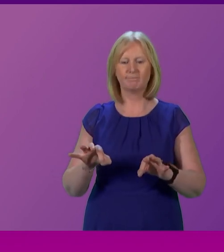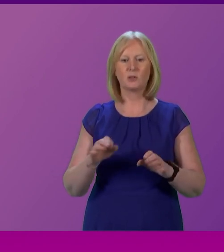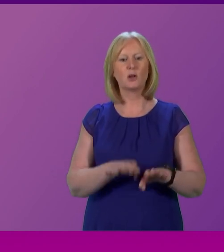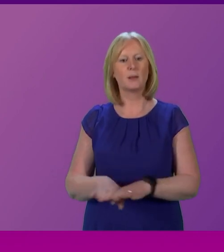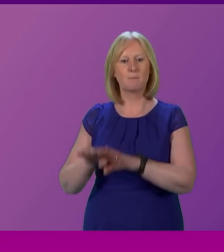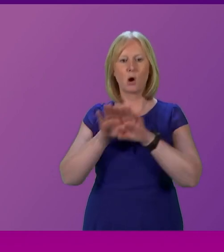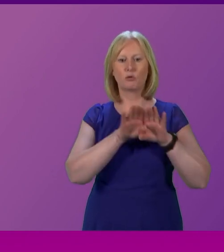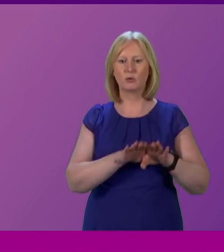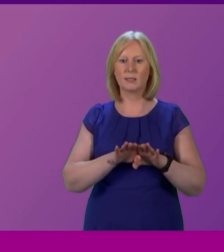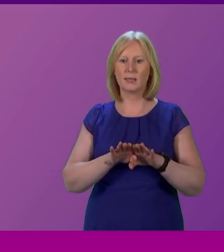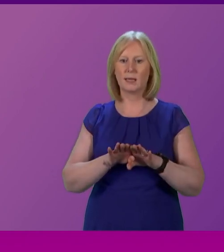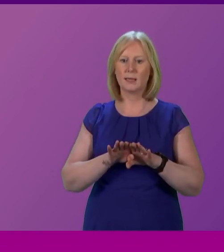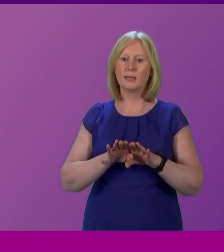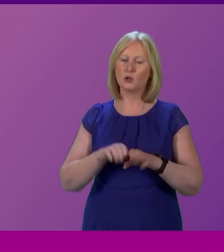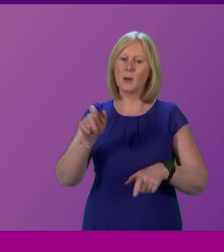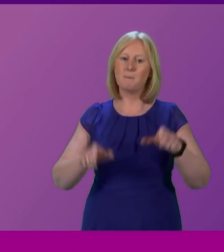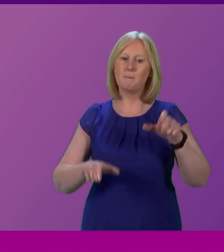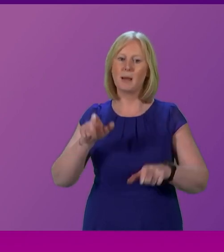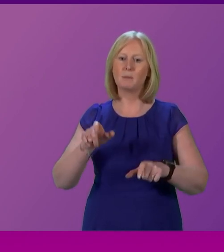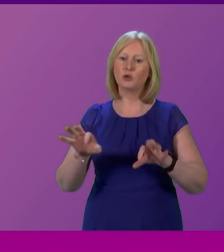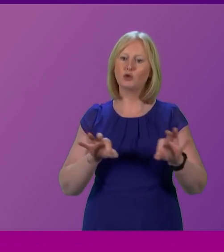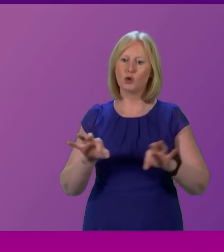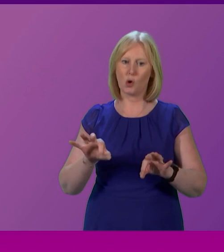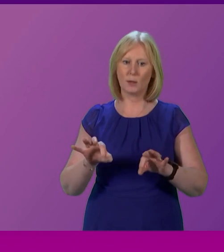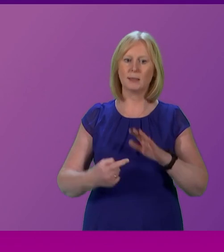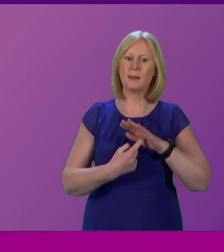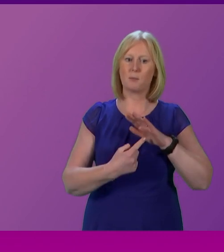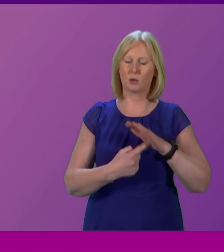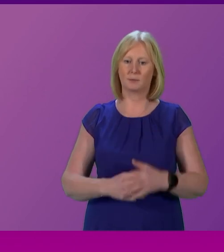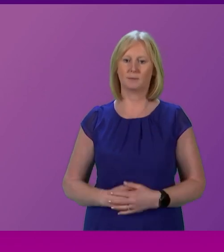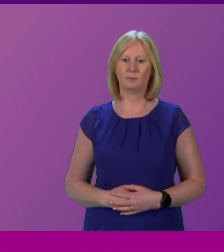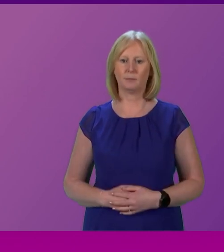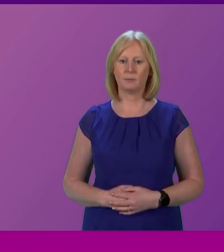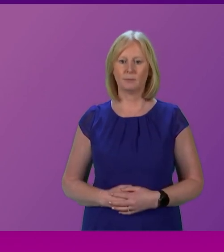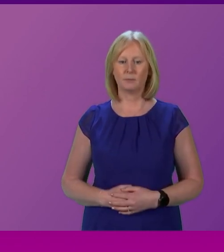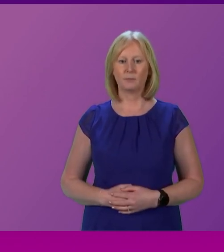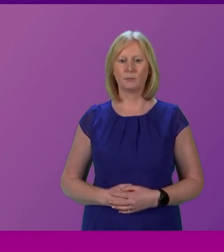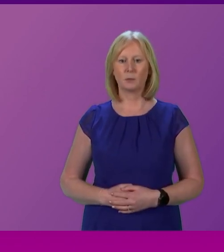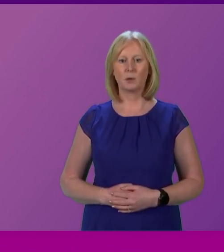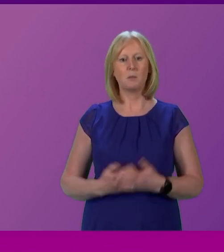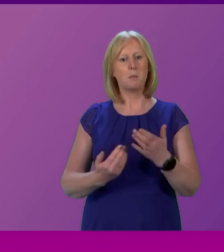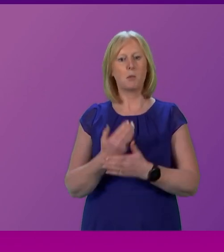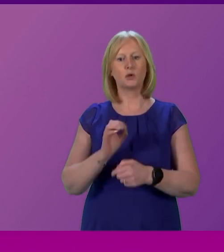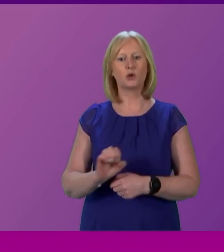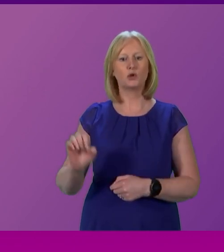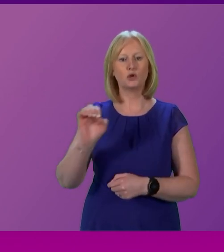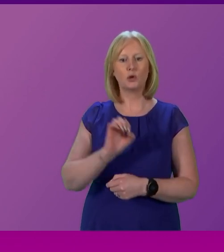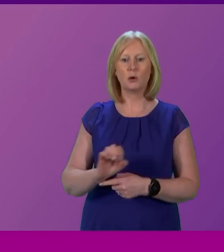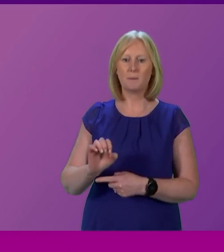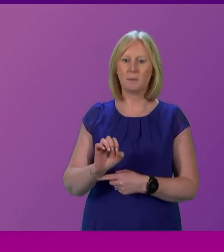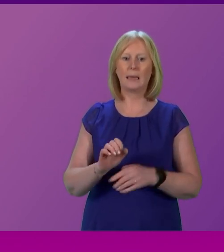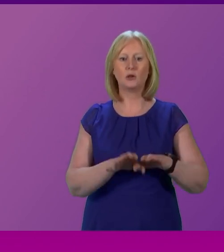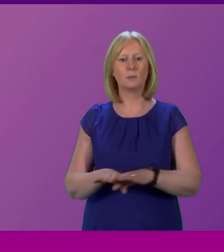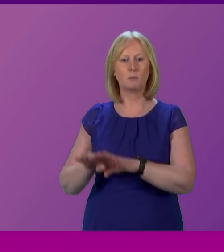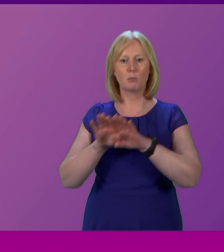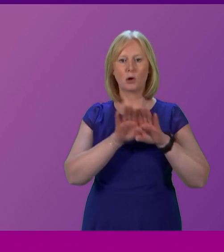making people's choices matter. Of course, there is more to a modern European democracy than just counting up votes, but when you